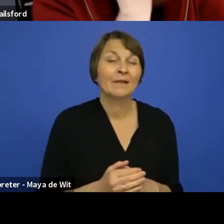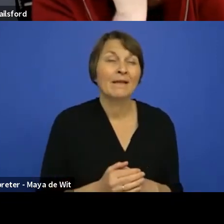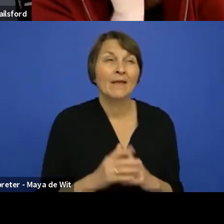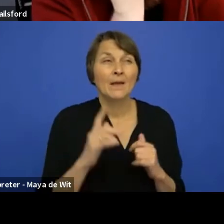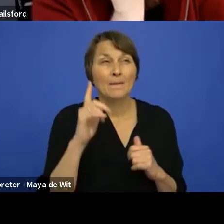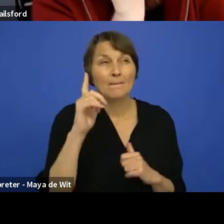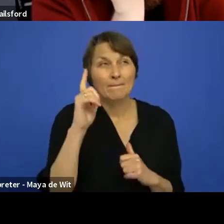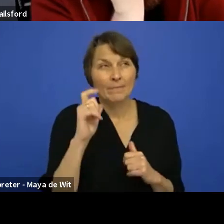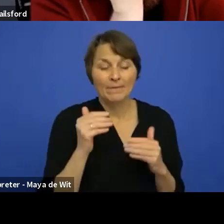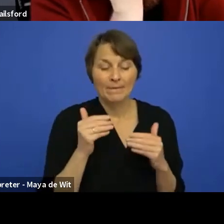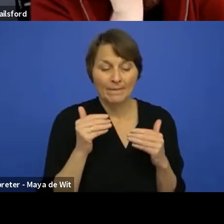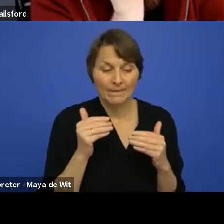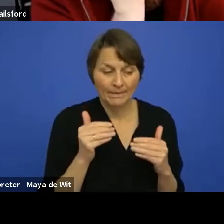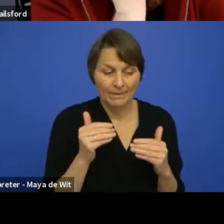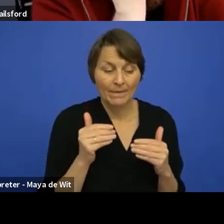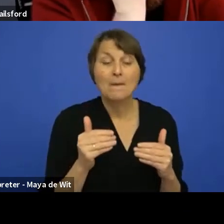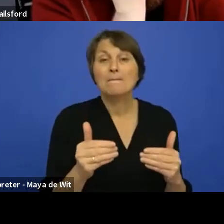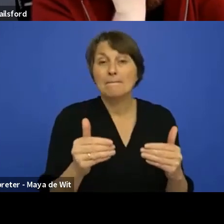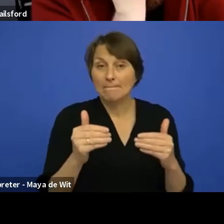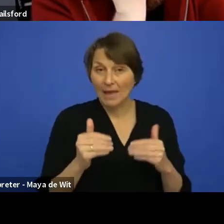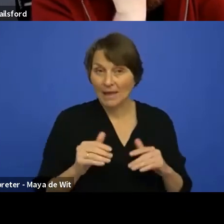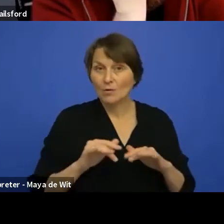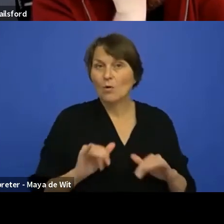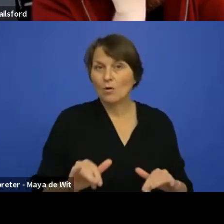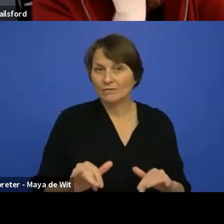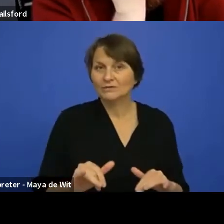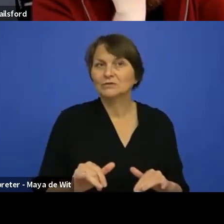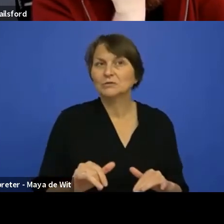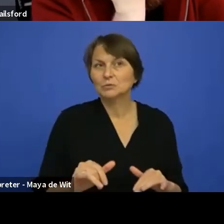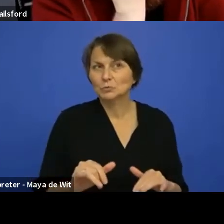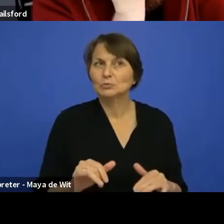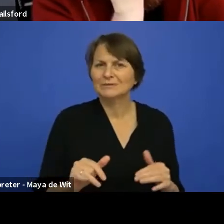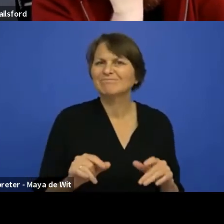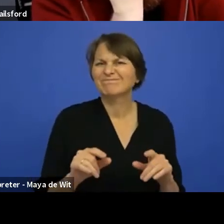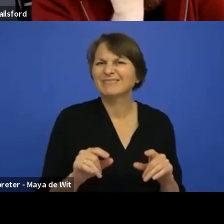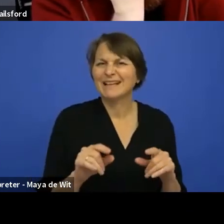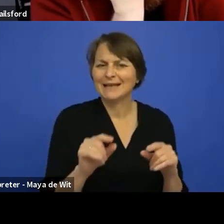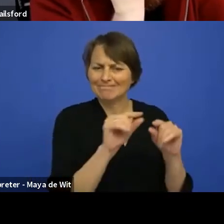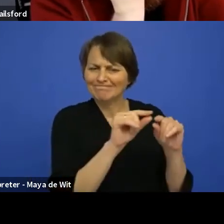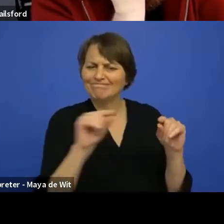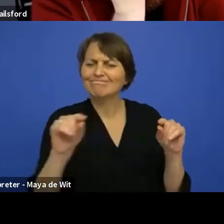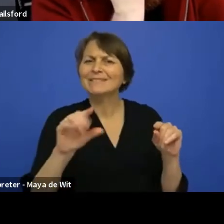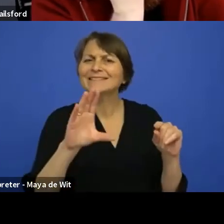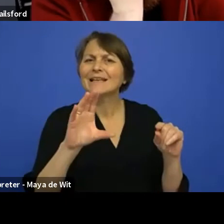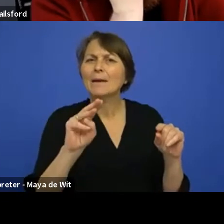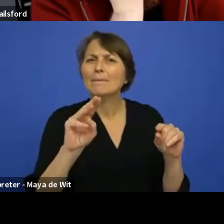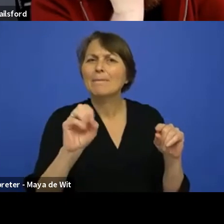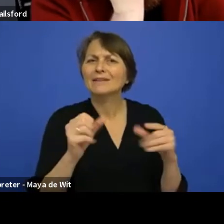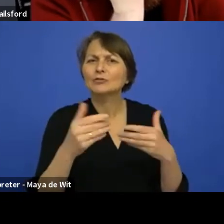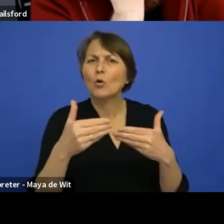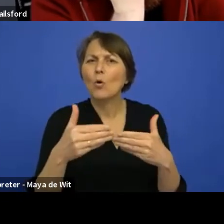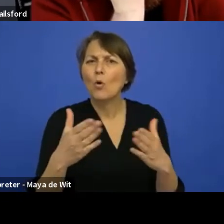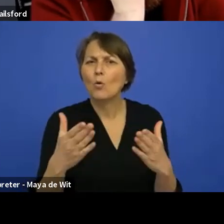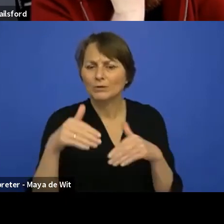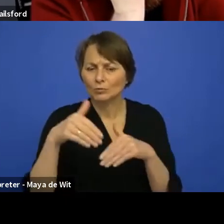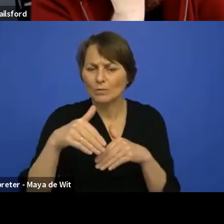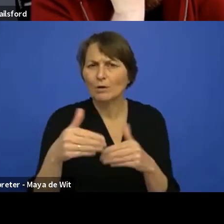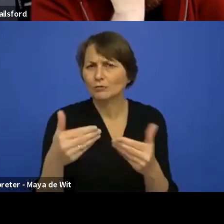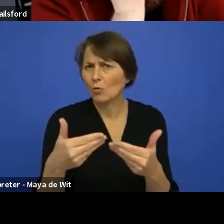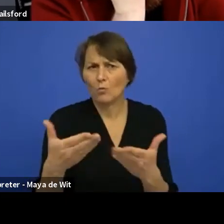regular, uh, it's going to be a branch on the regular CMS, uh, repository that's open source. And we will encourage people to start. Uh, we're